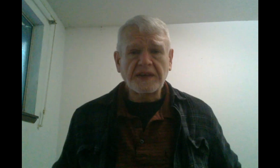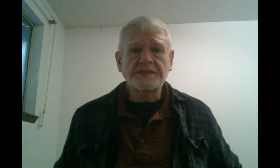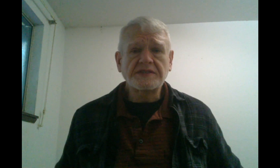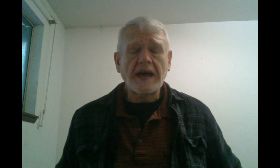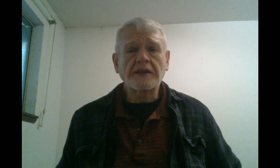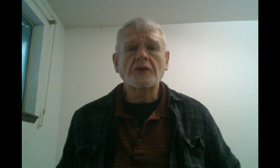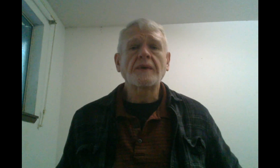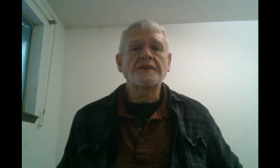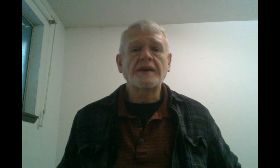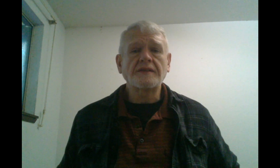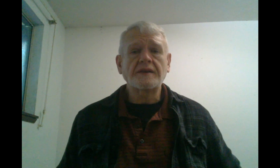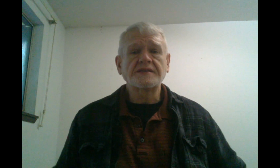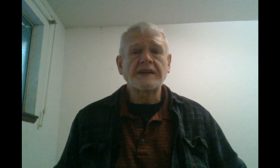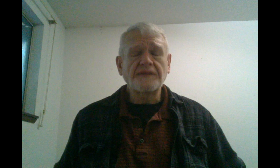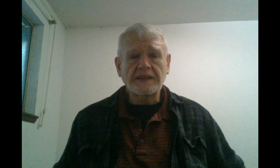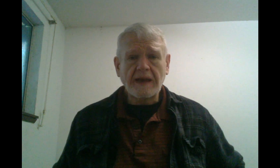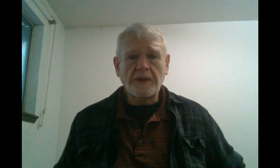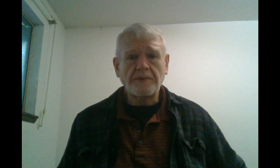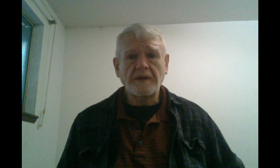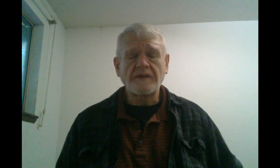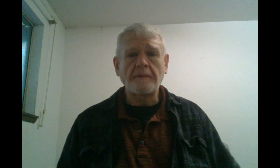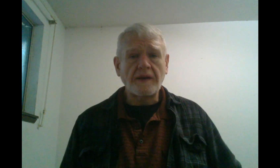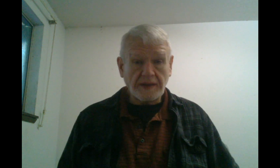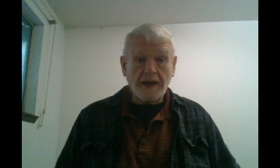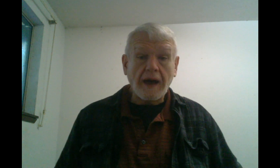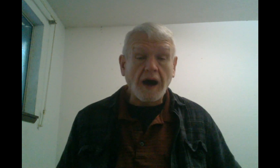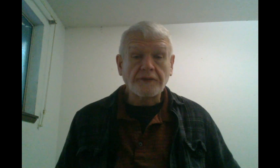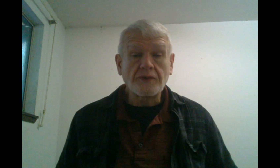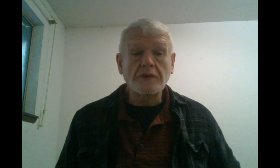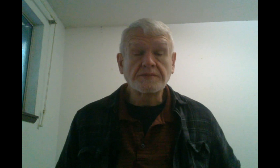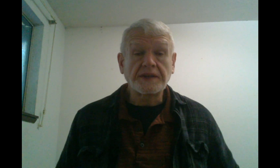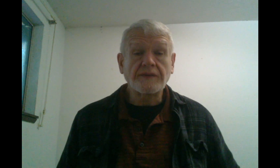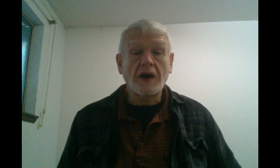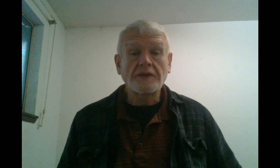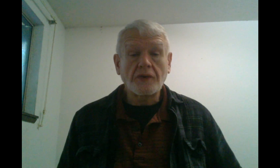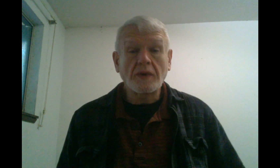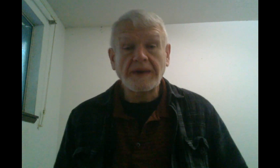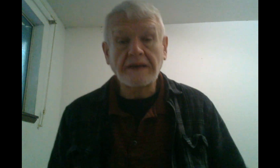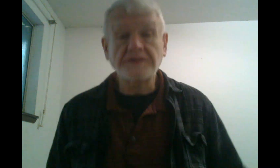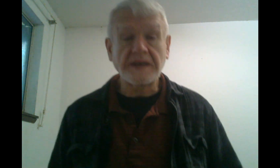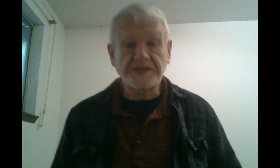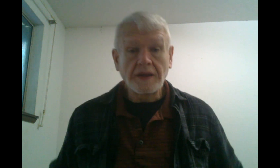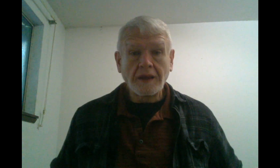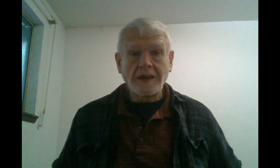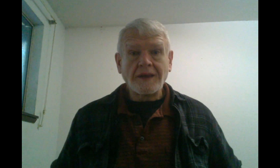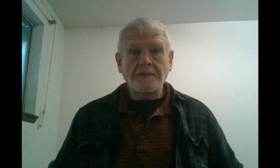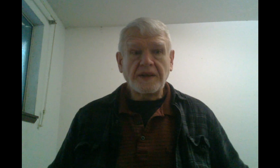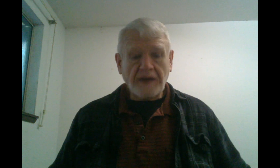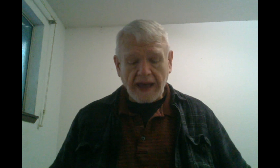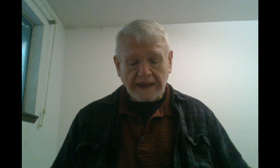places I could look around. There's stuff like that. People have apparently offered rooms and even gone through one of my housemates. But I